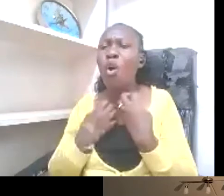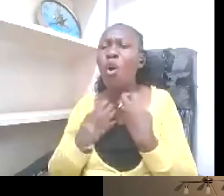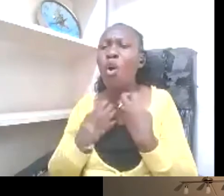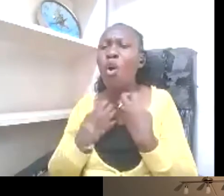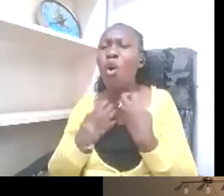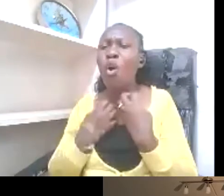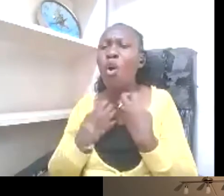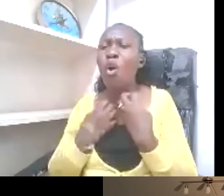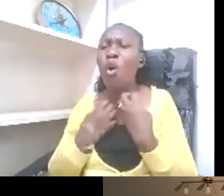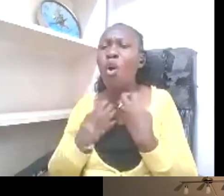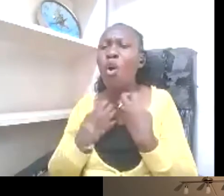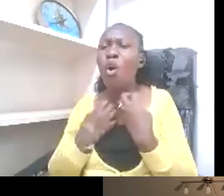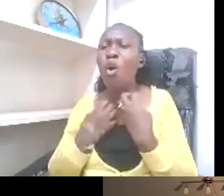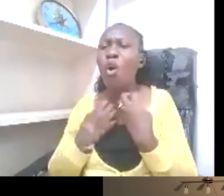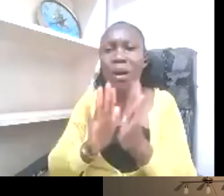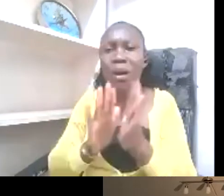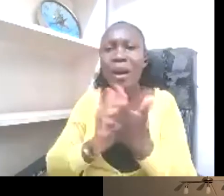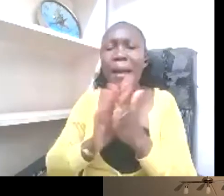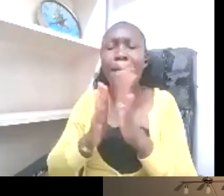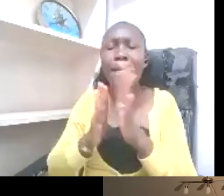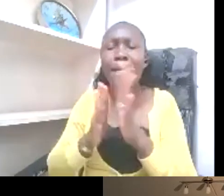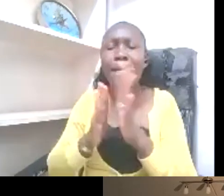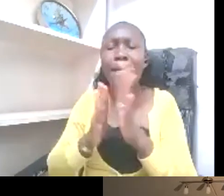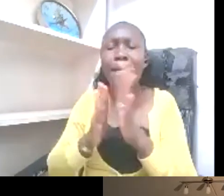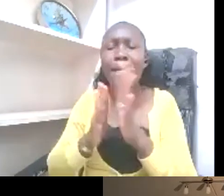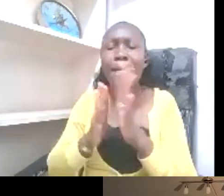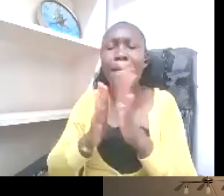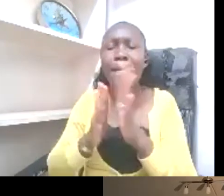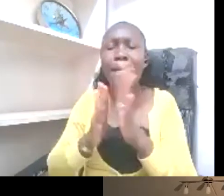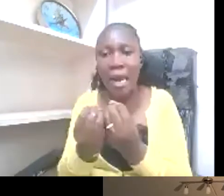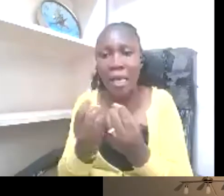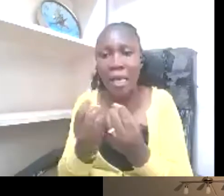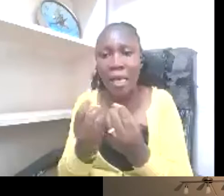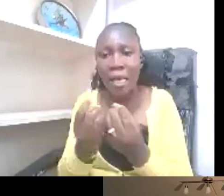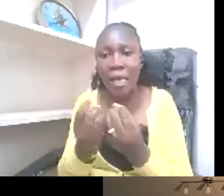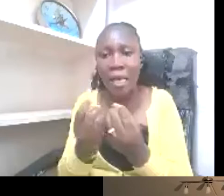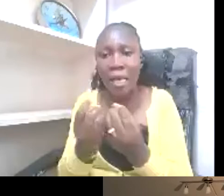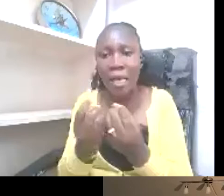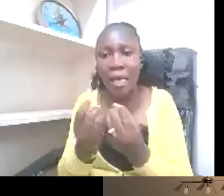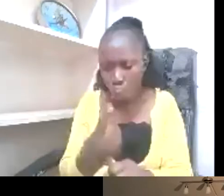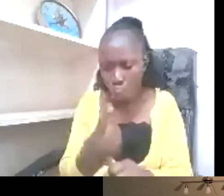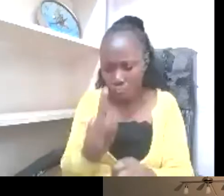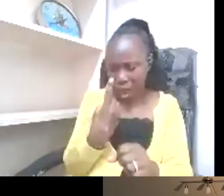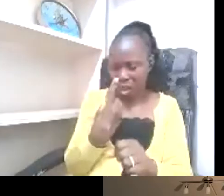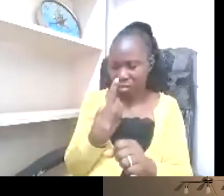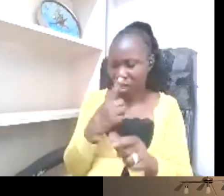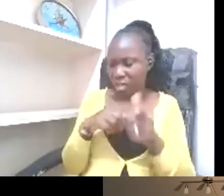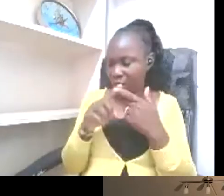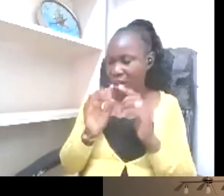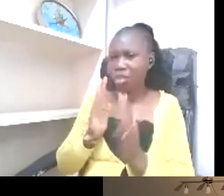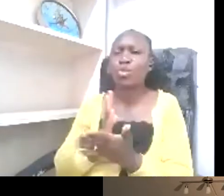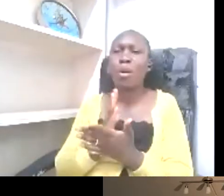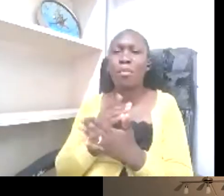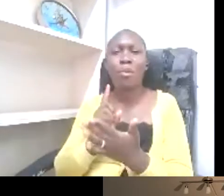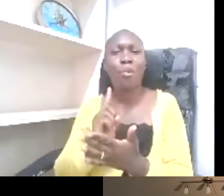institutions who decide to do that will do it on a one off basis. And therefore, it's not sustainable. And we've